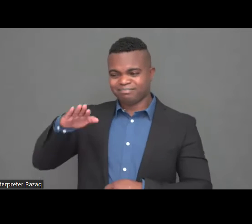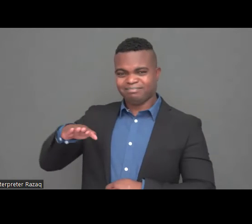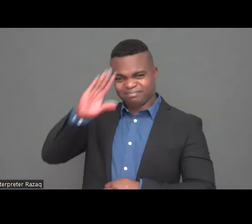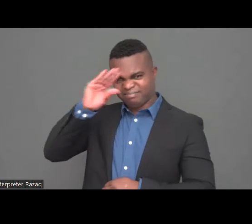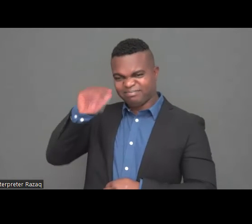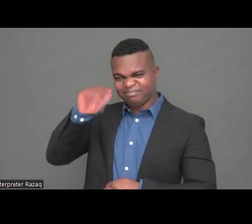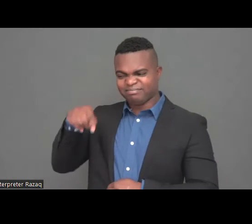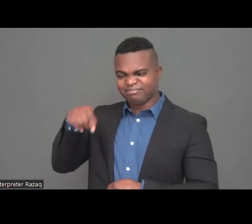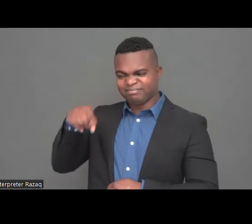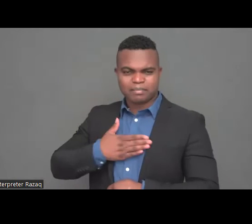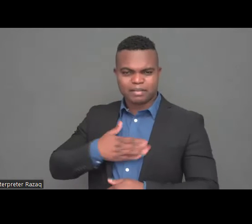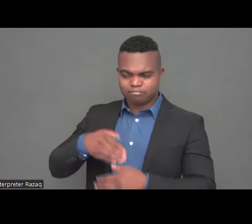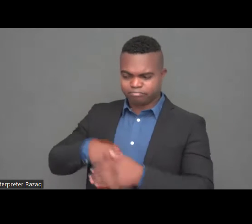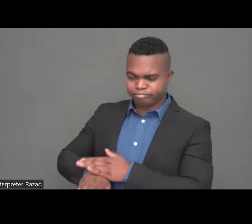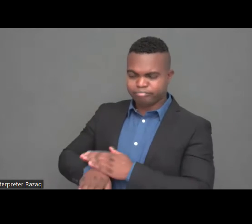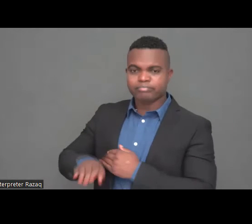time to my son.